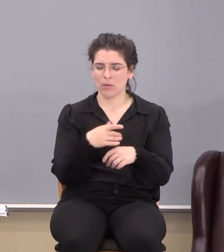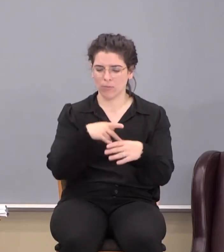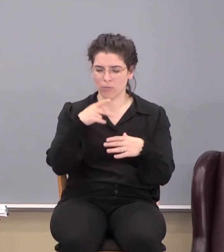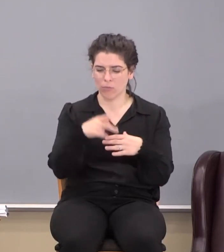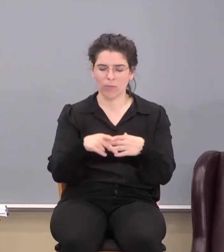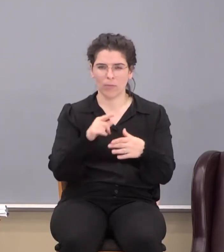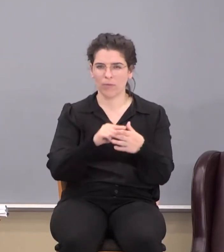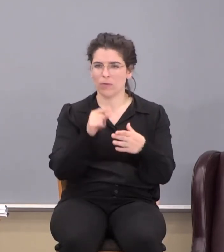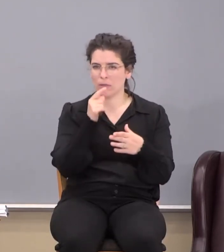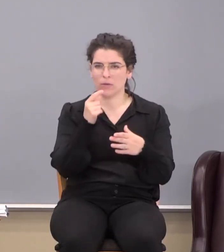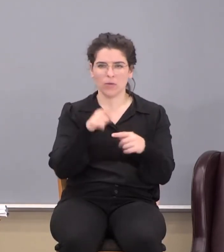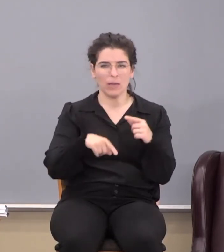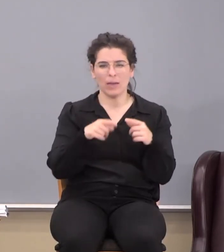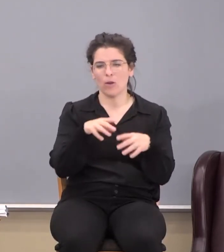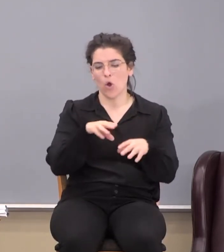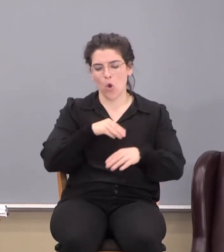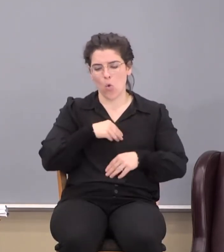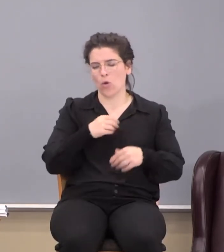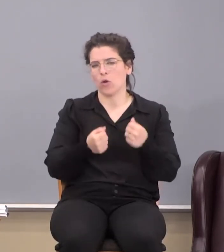can't own a car.